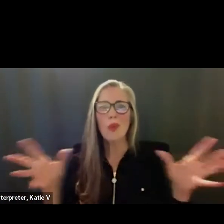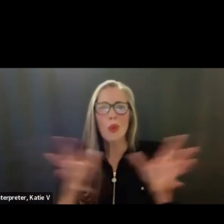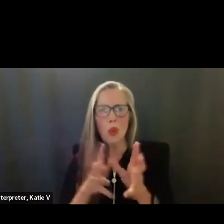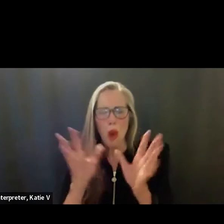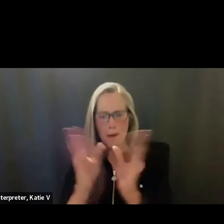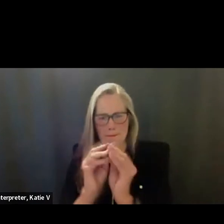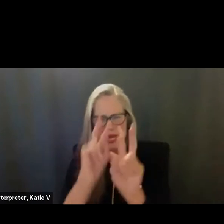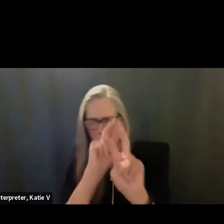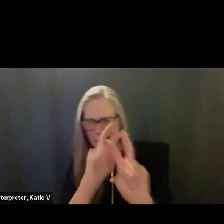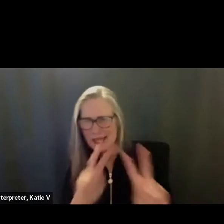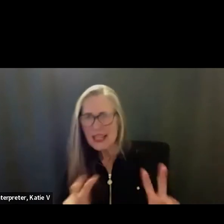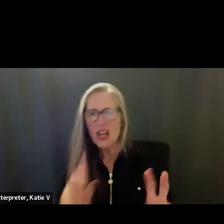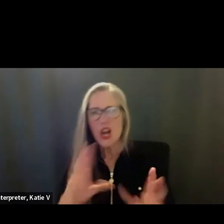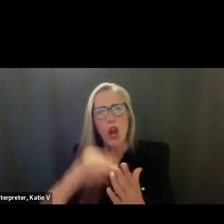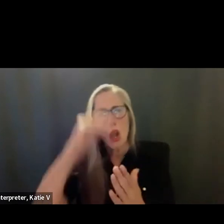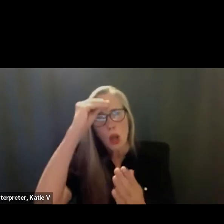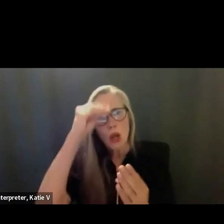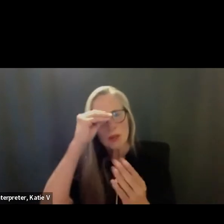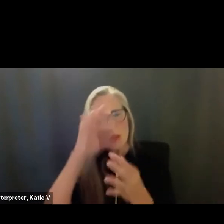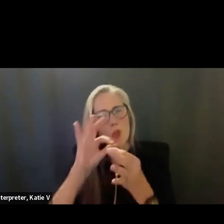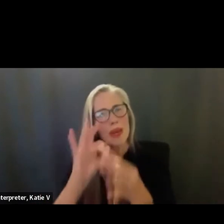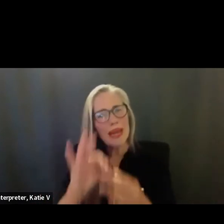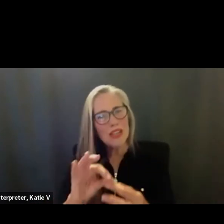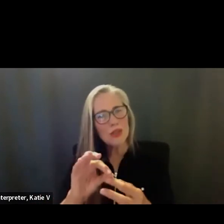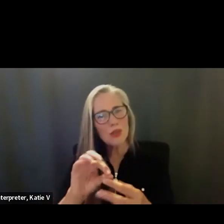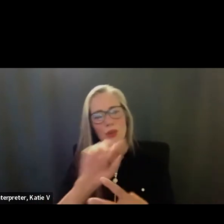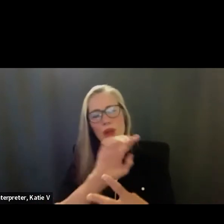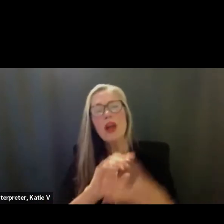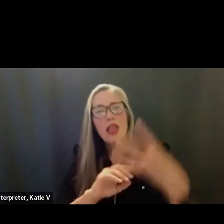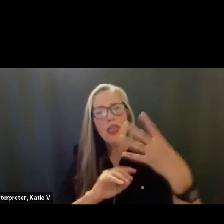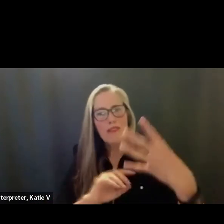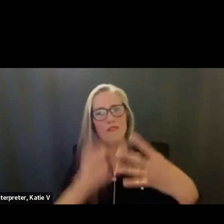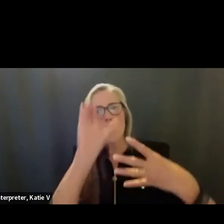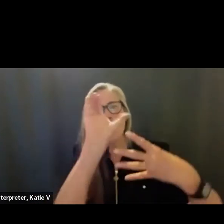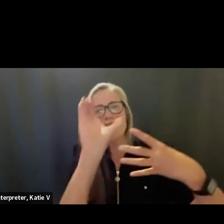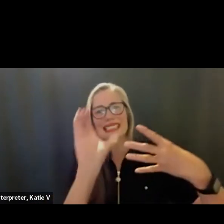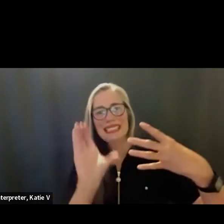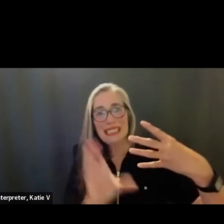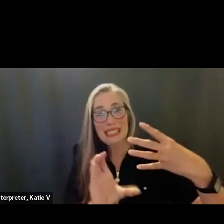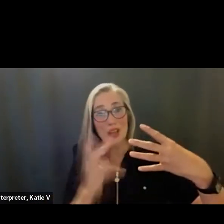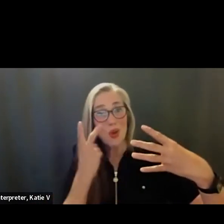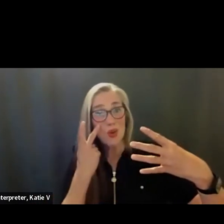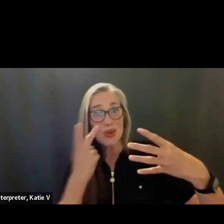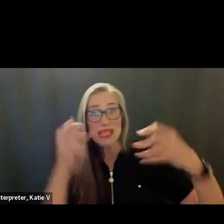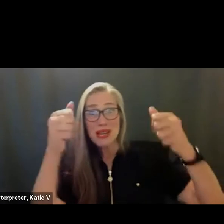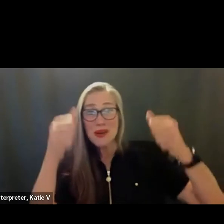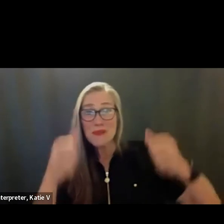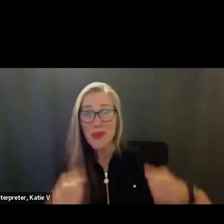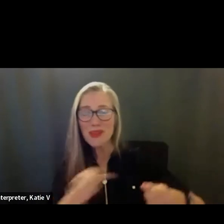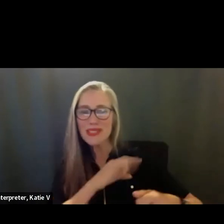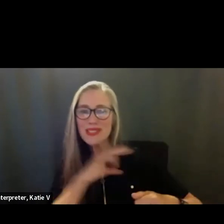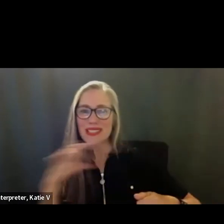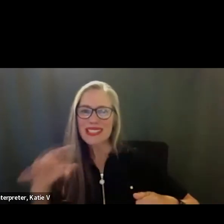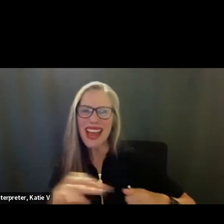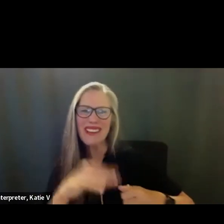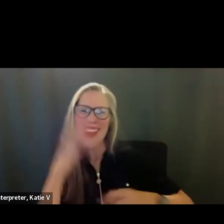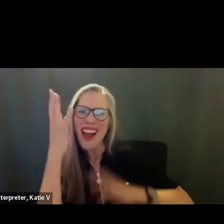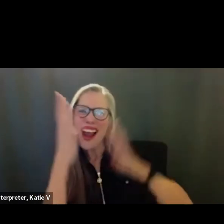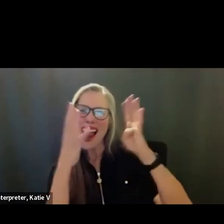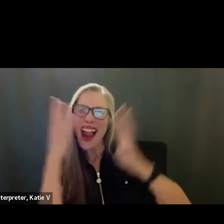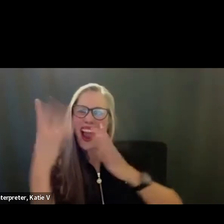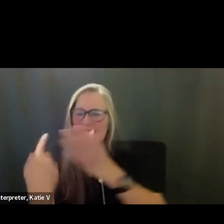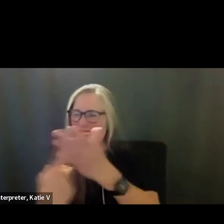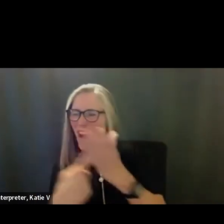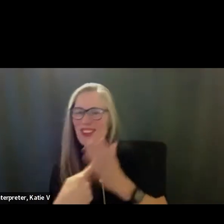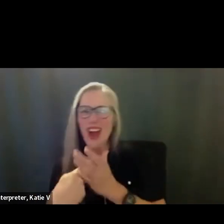more about the four C's. And you can see here this is just a few of the posters that were created by staff as they talked